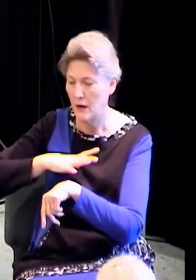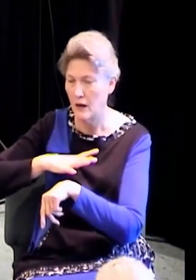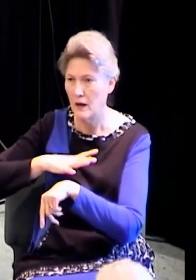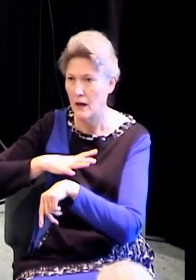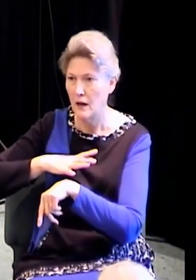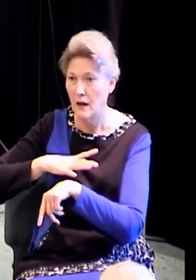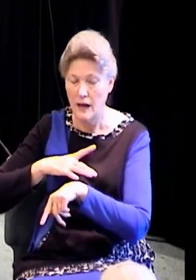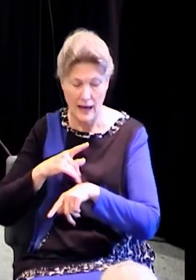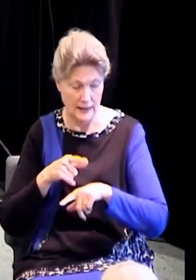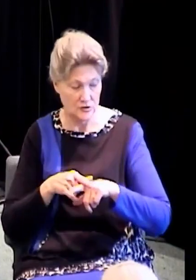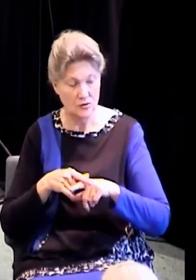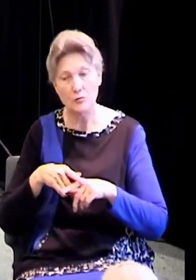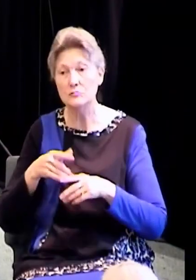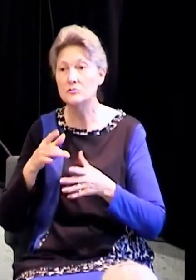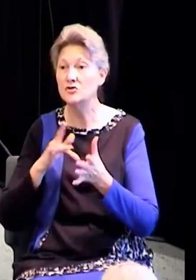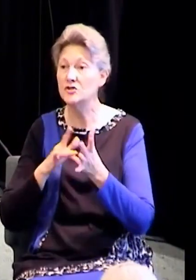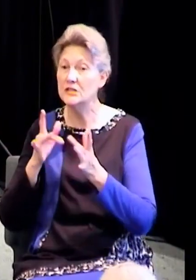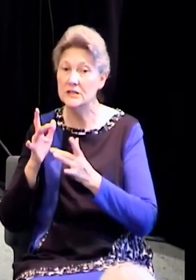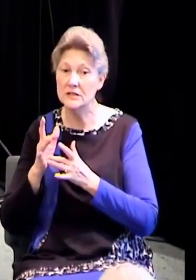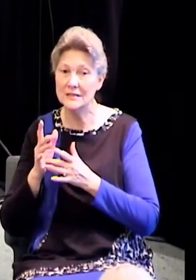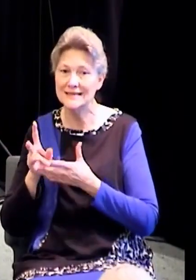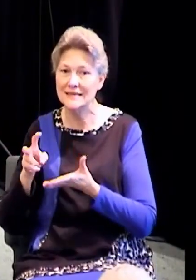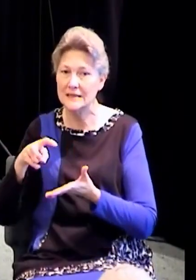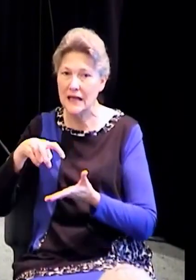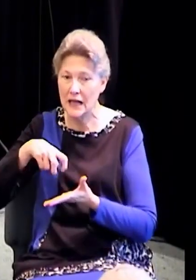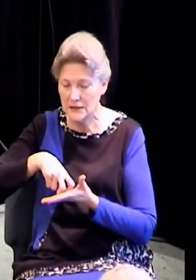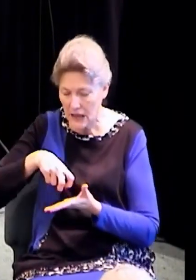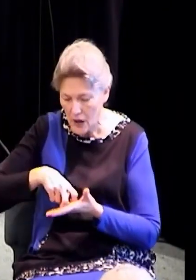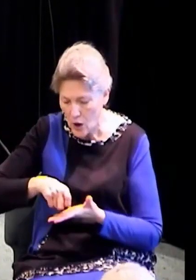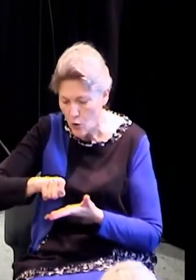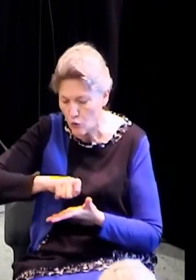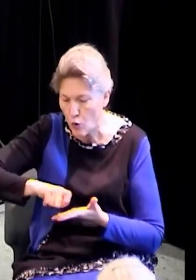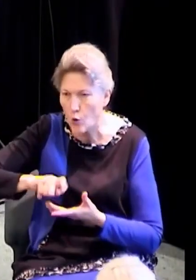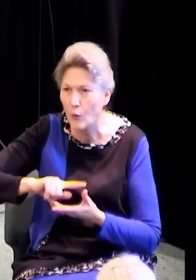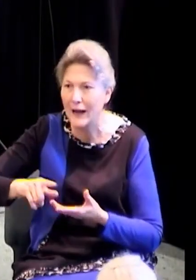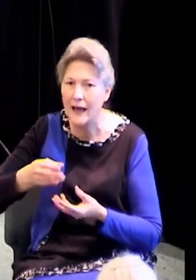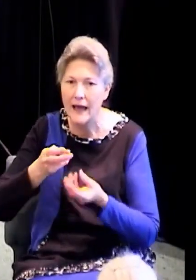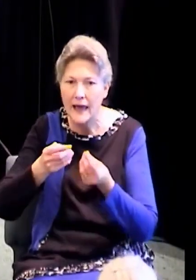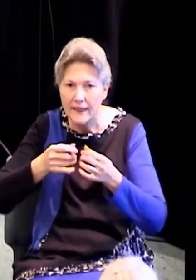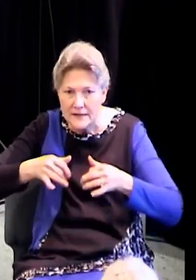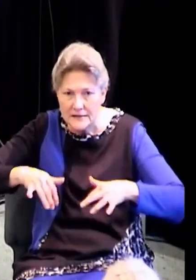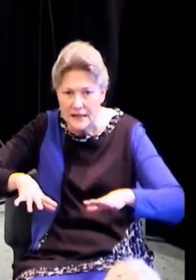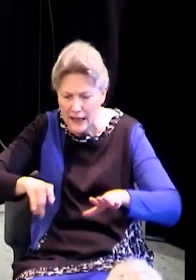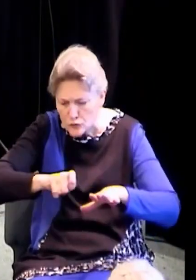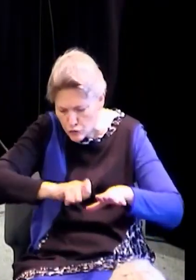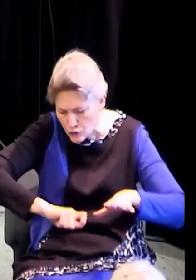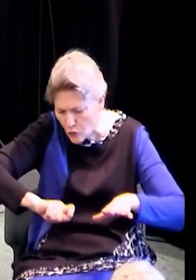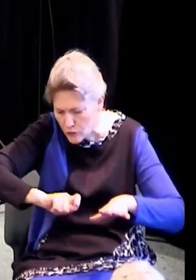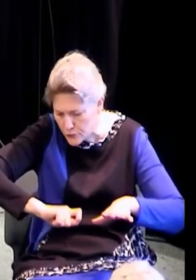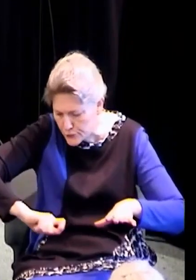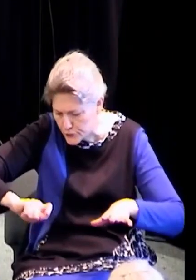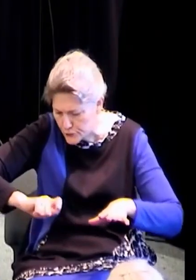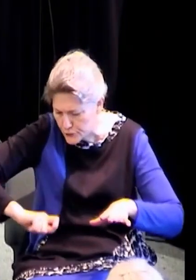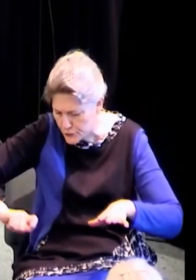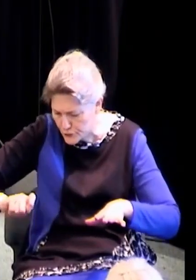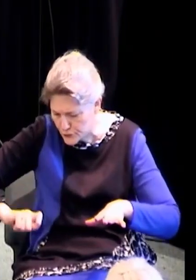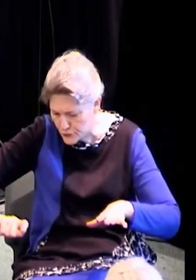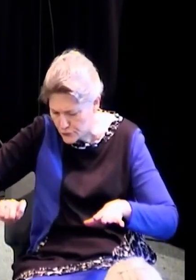wrote down and all the accusers left one by one, the eldest from the younger, the eldest to the younger. He looks at her and he said,